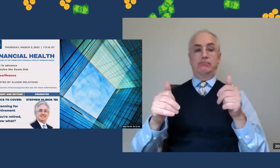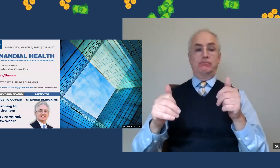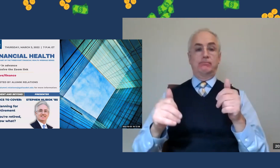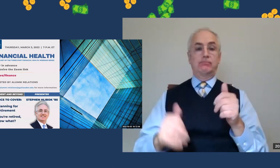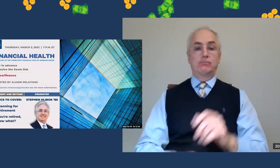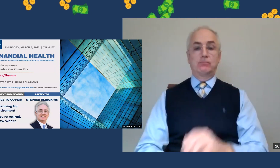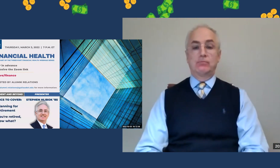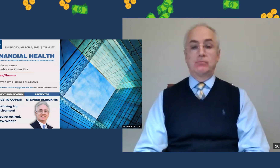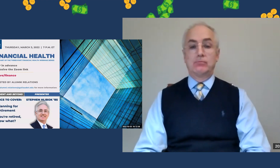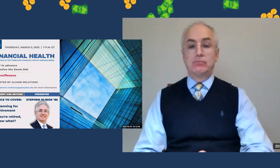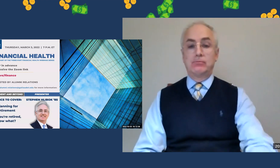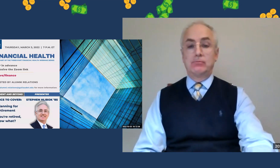That's good on my end.